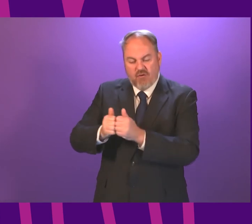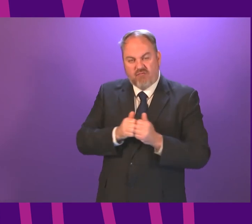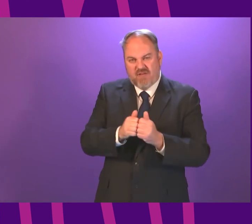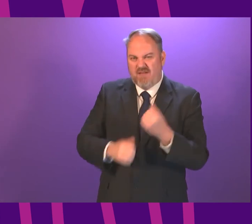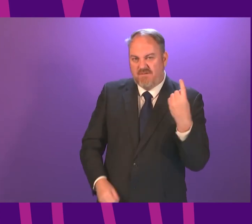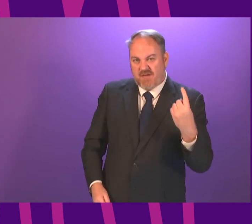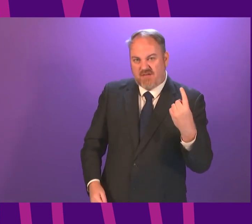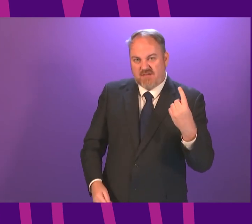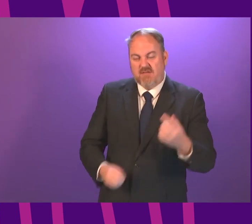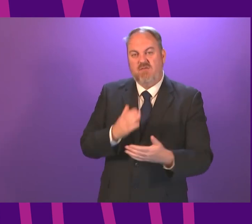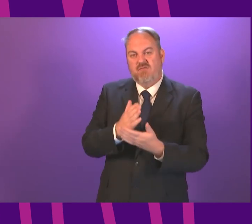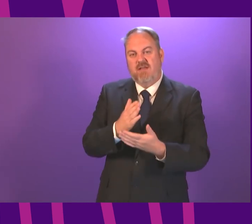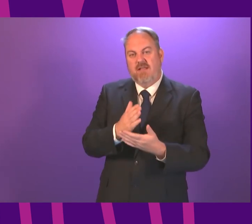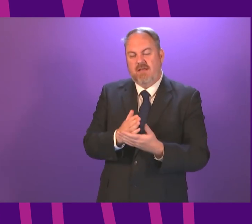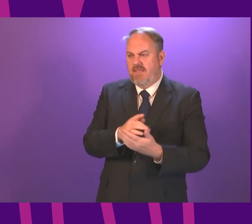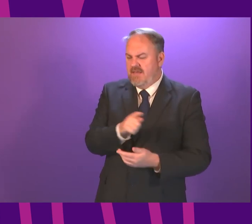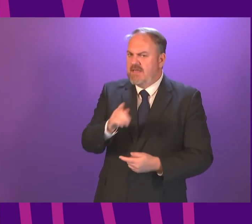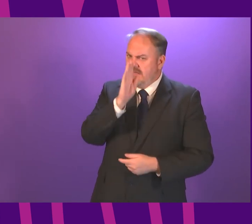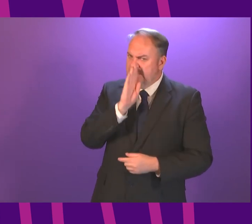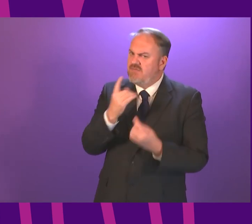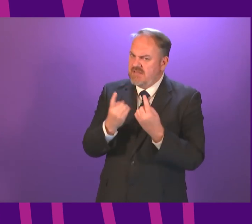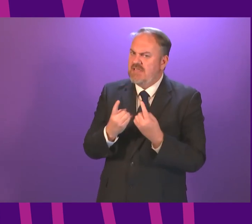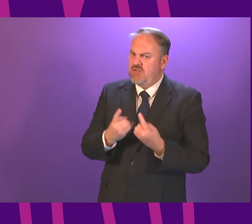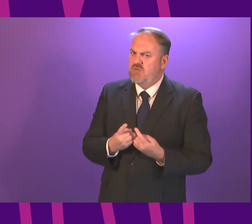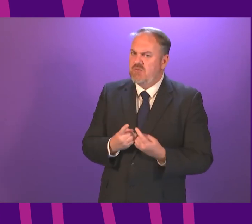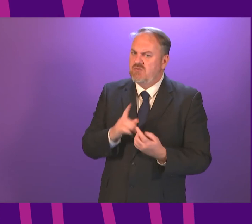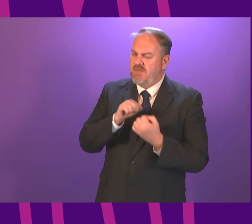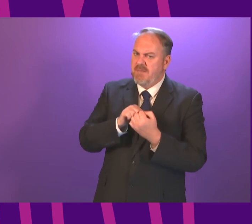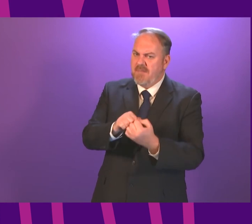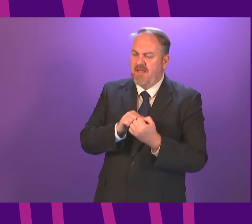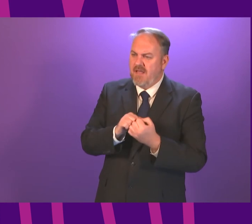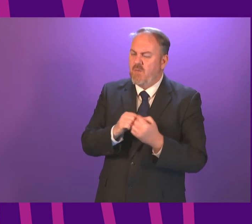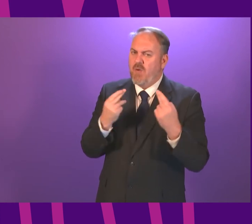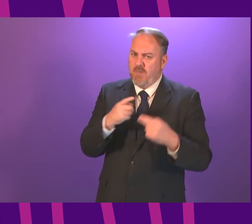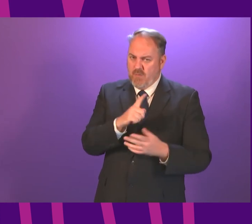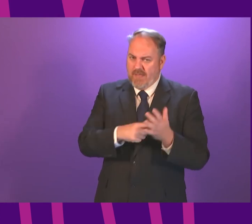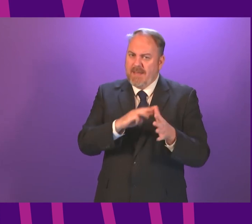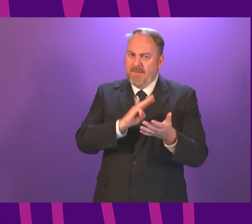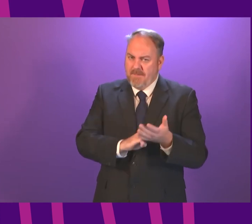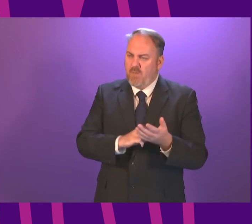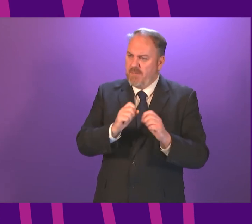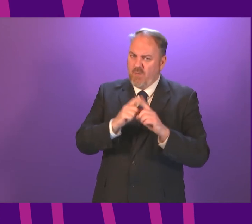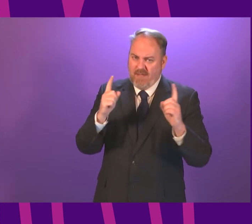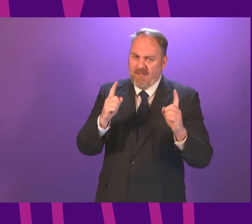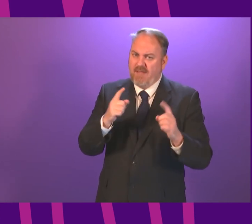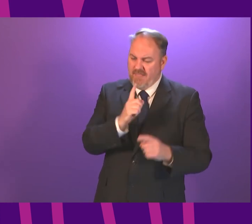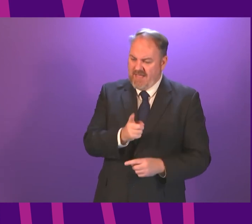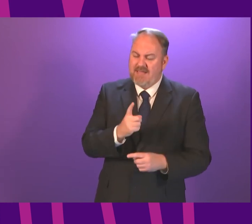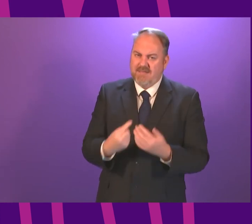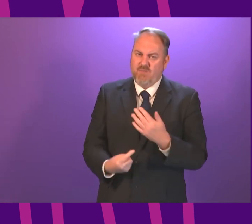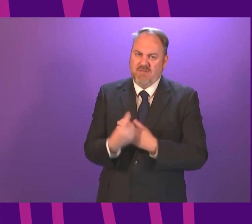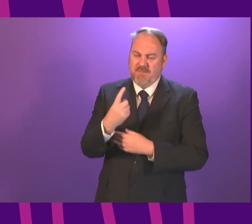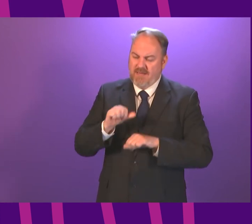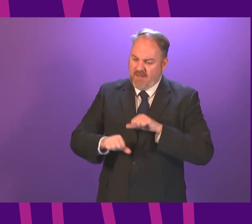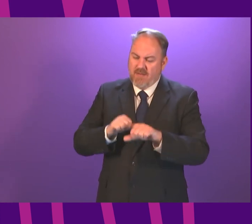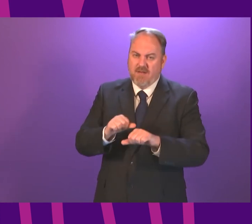as possible. So, these are really serious issues and I hope all members, including Liam McArthur, will engage in them seriously over the course